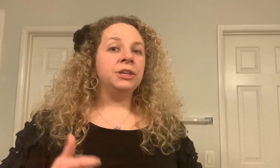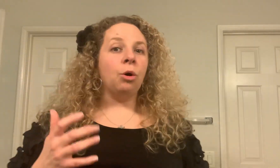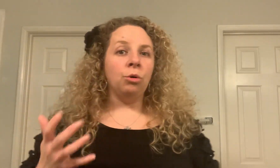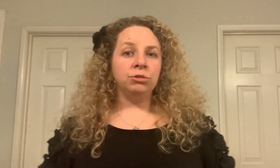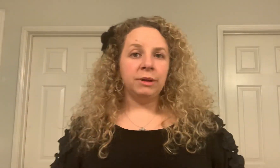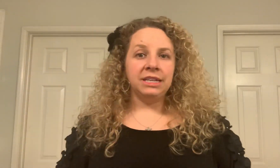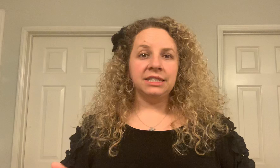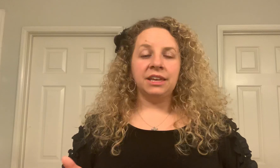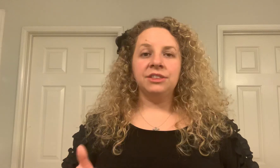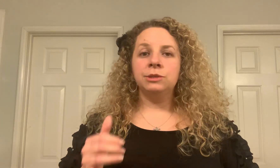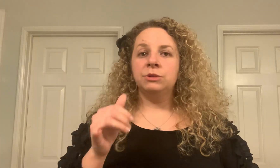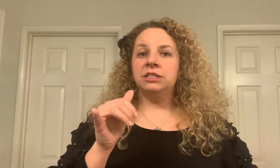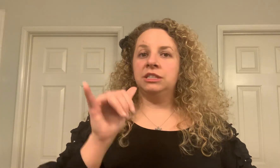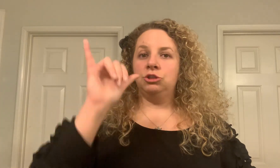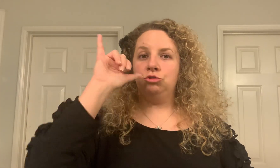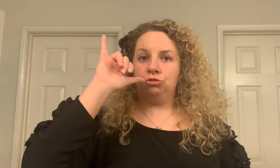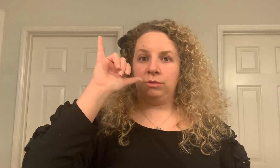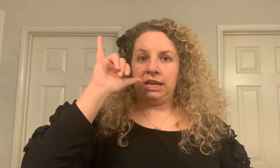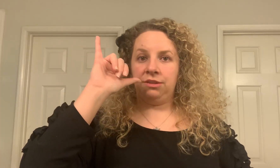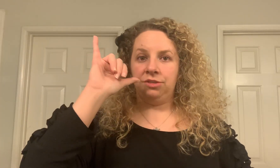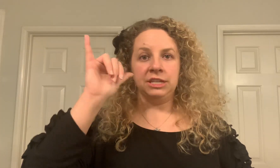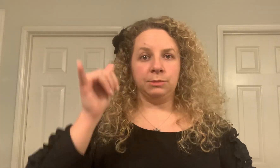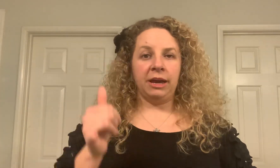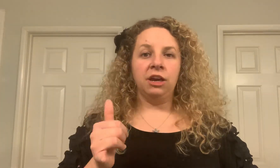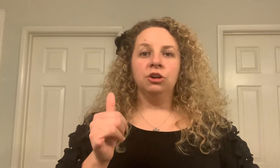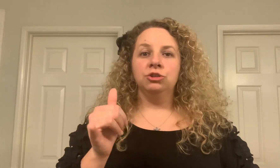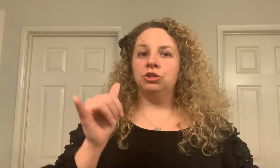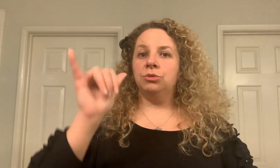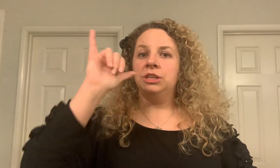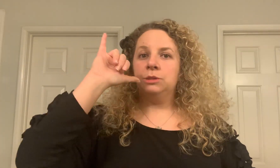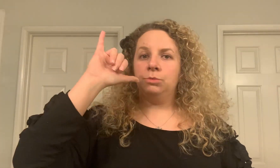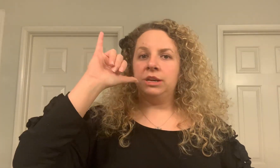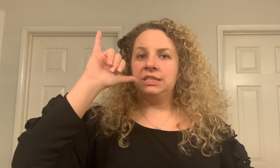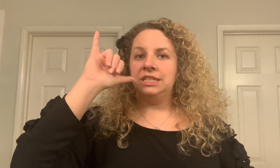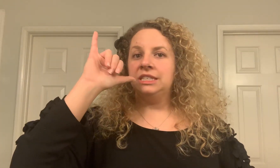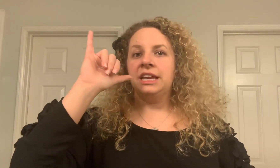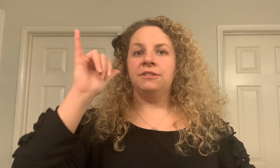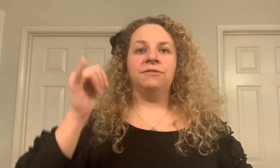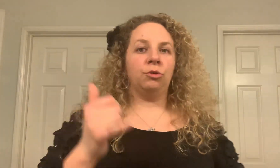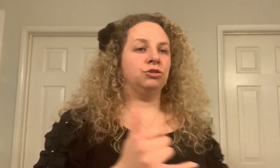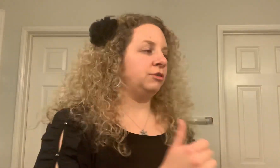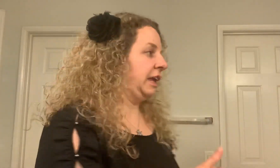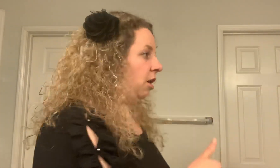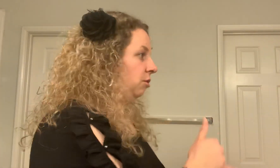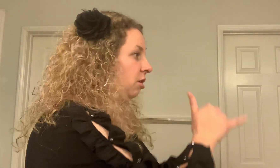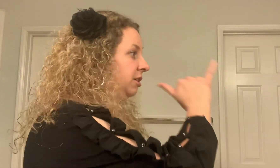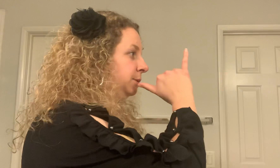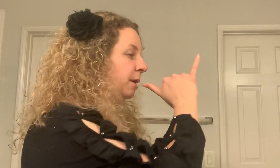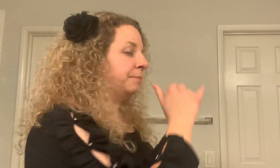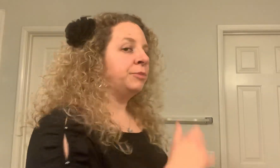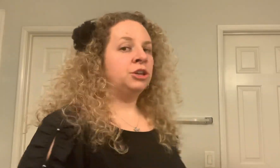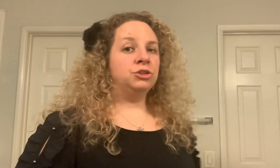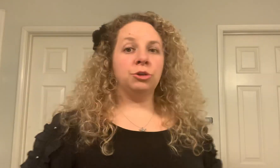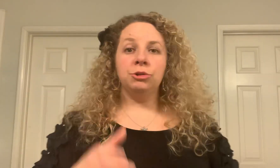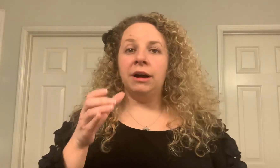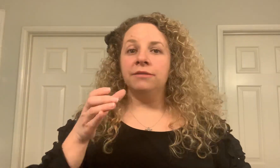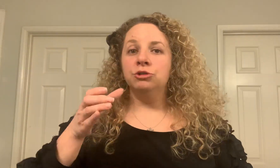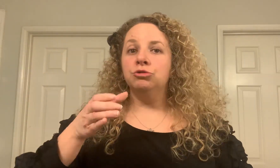the old way to sign this was to drink this way so this was the sign for drinking alcohol as well so you have to